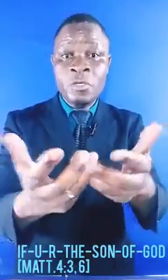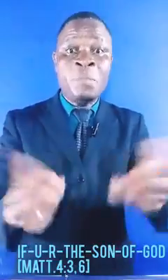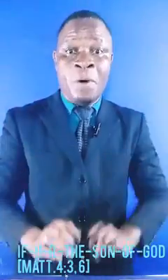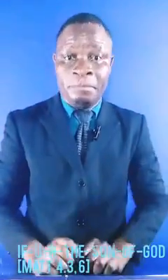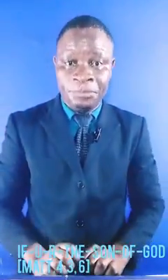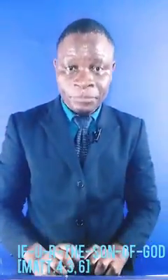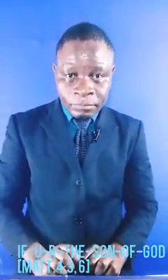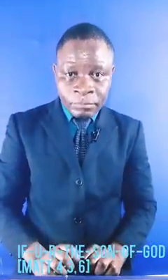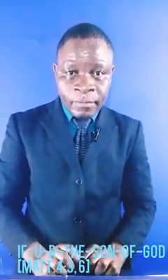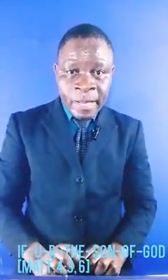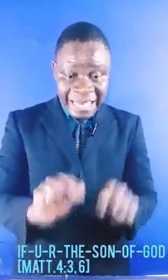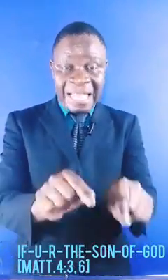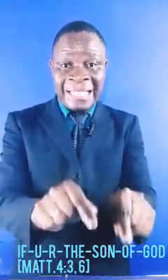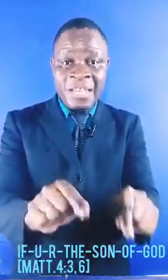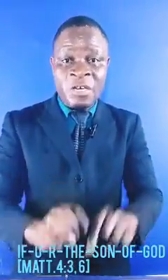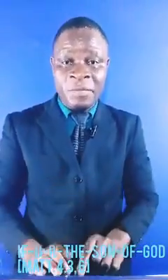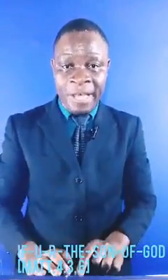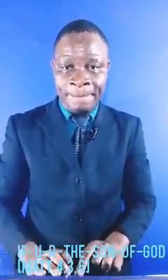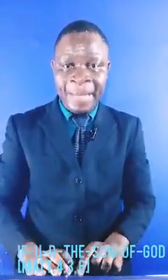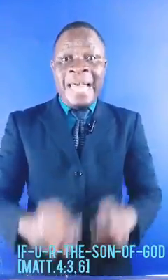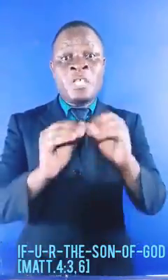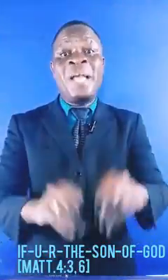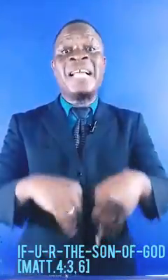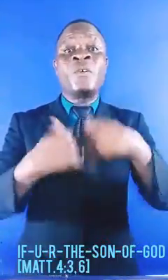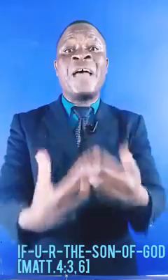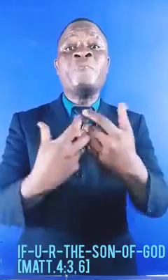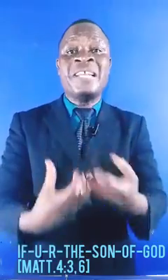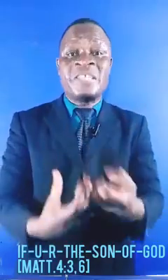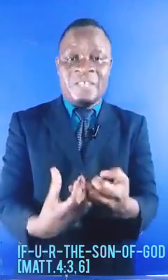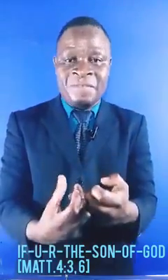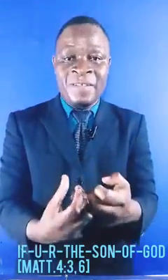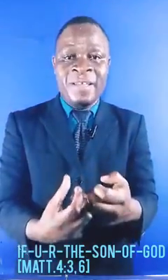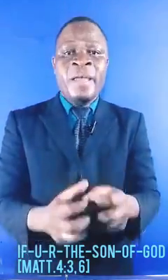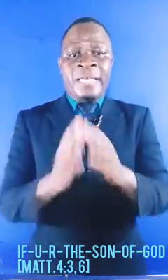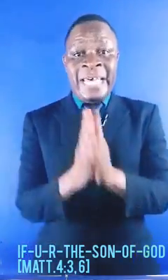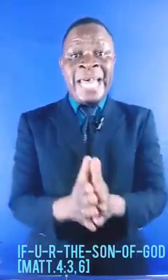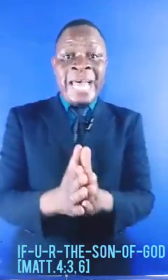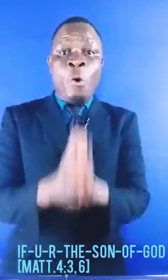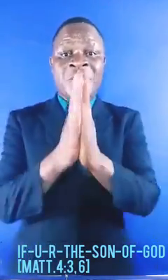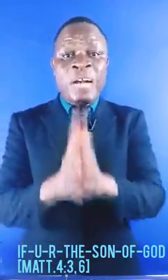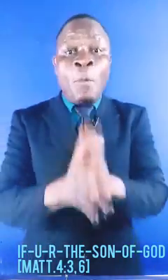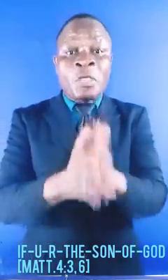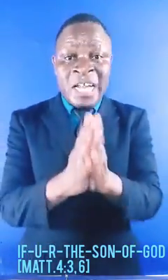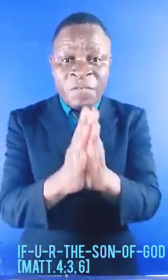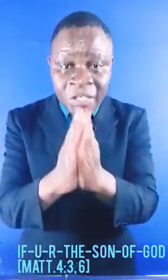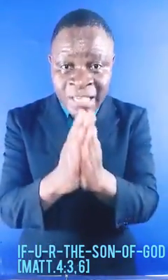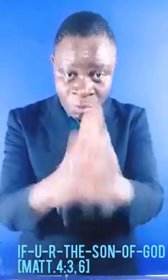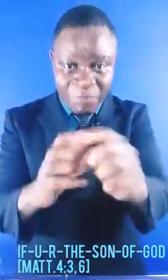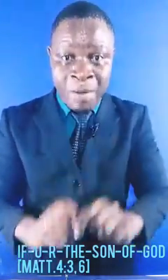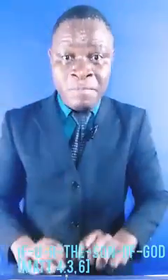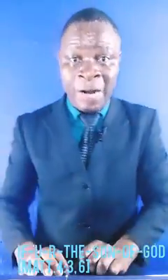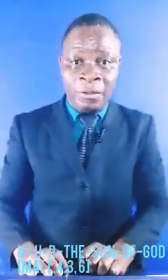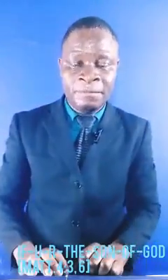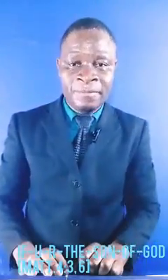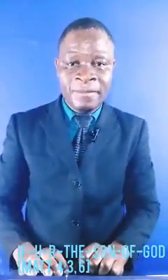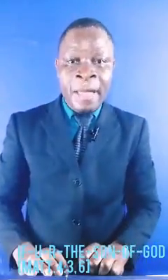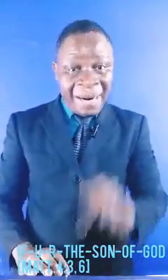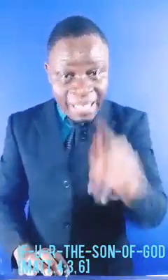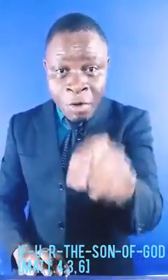to people. That's the other lesson from here. Especially to fellow ministers. Here, was an opportunity for Jesus, to perform a miracle. But the